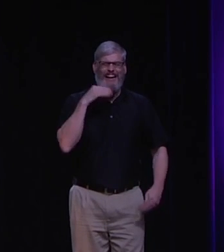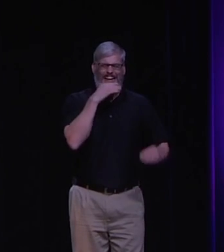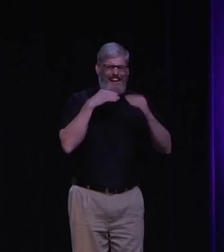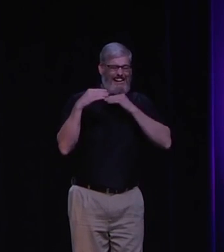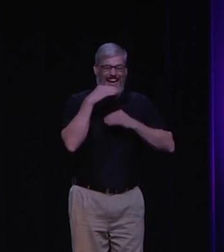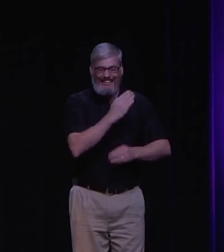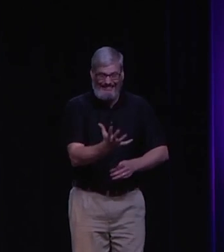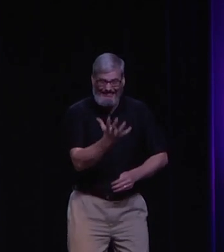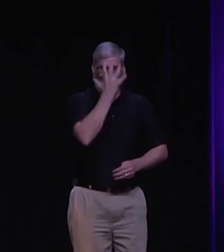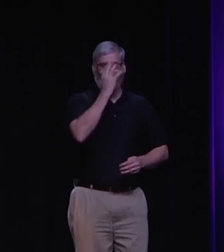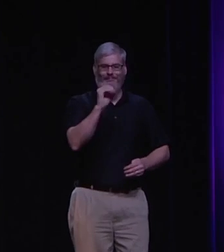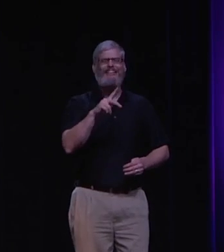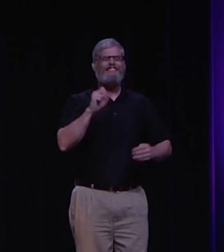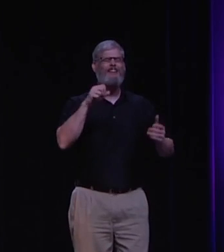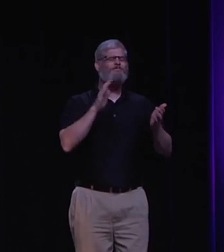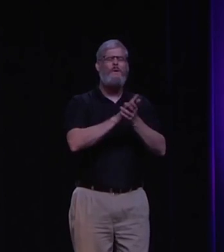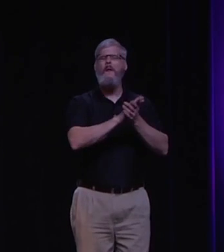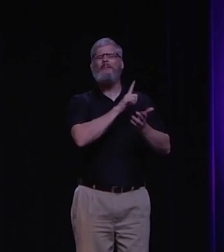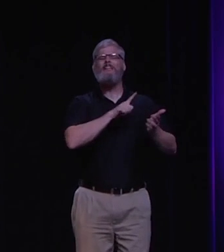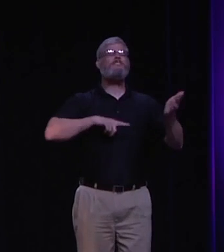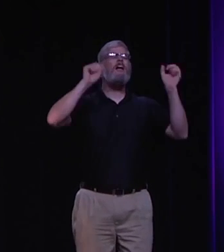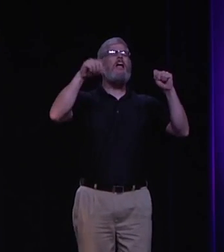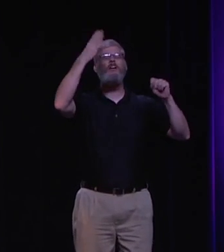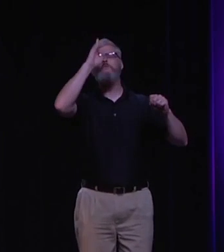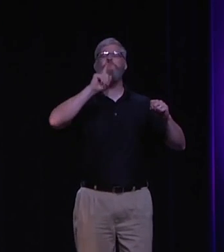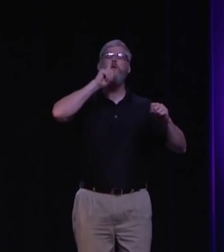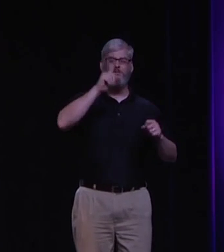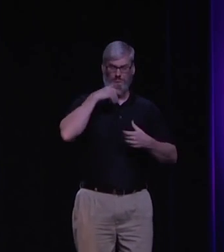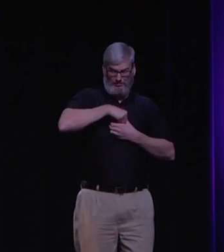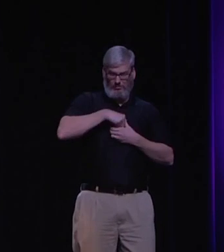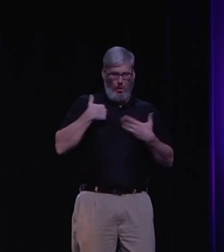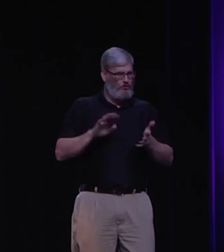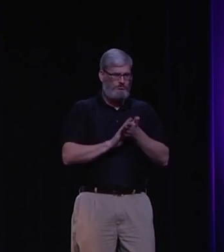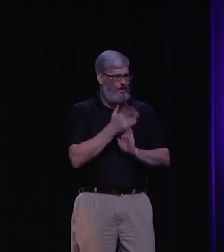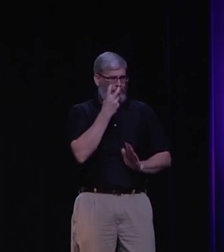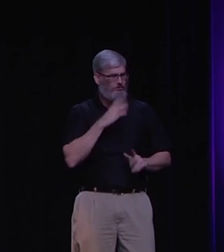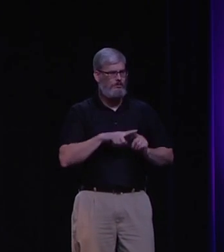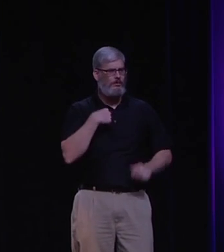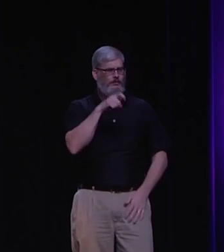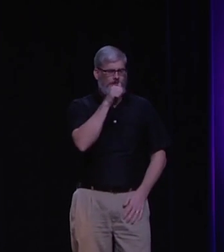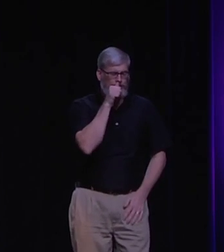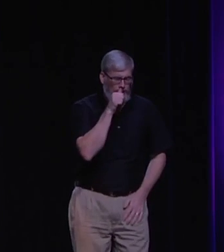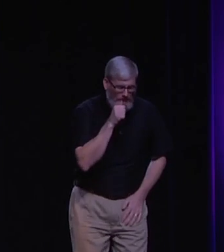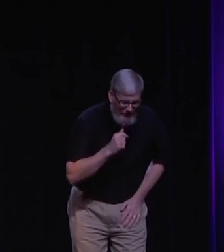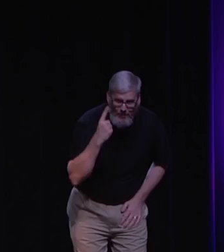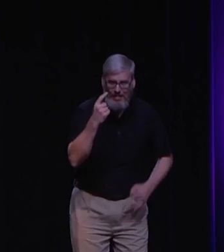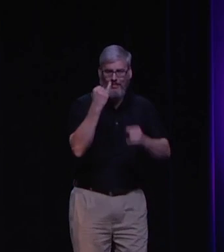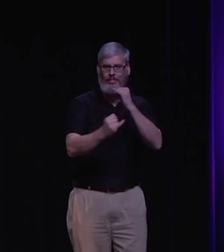in my seminary studies and so I just had to get through this last course and I said, yes, God is real, he's the highest power.